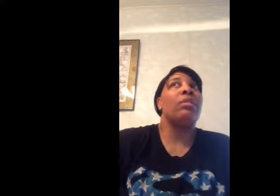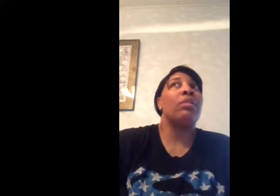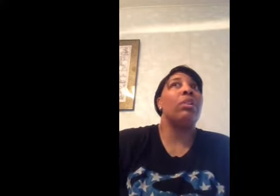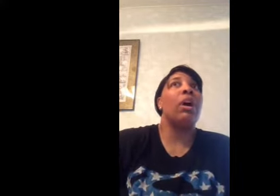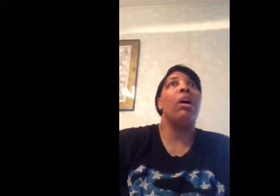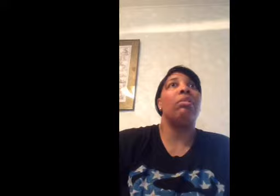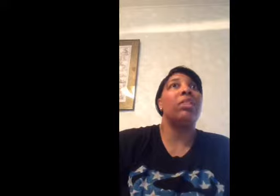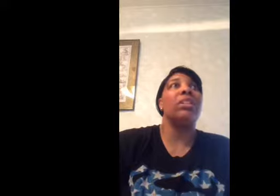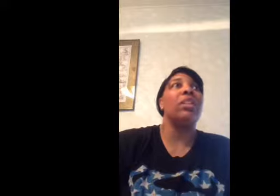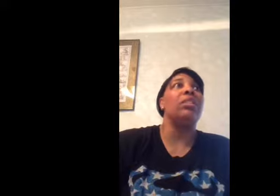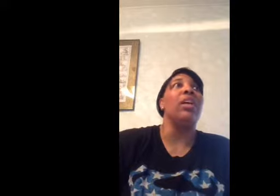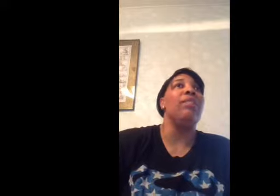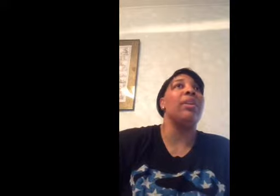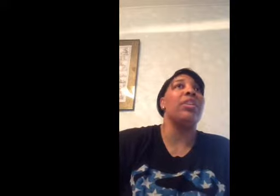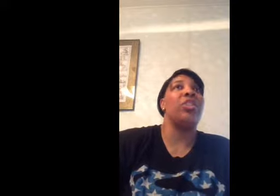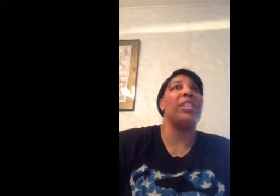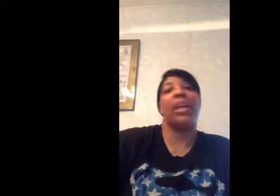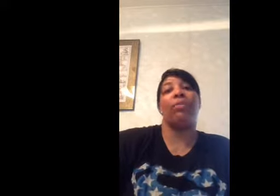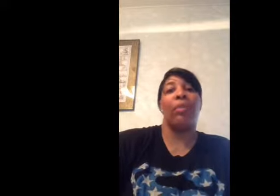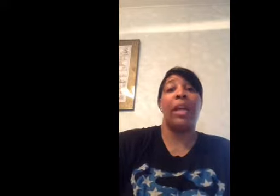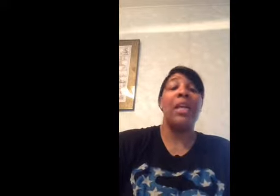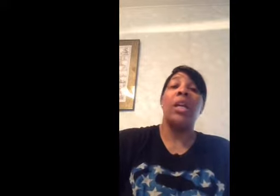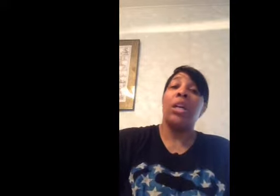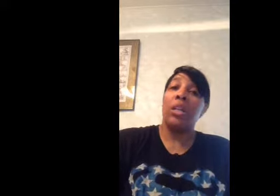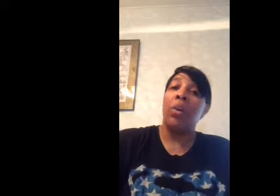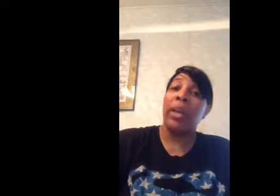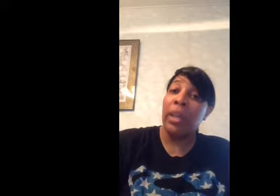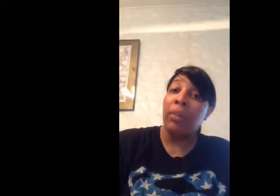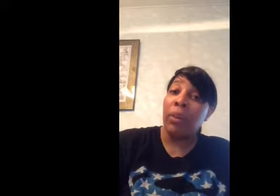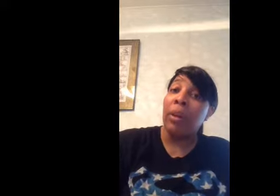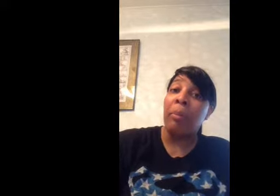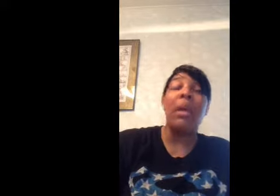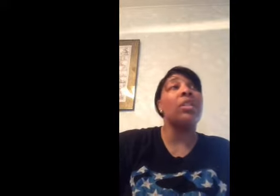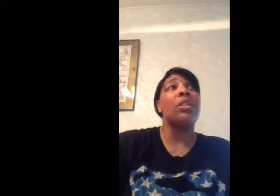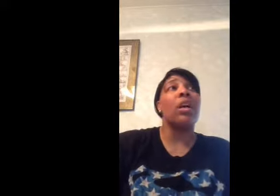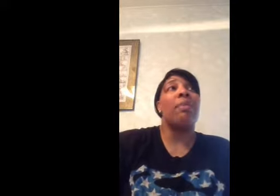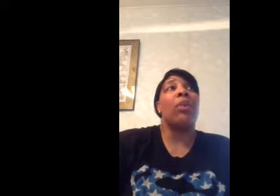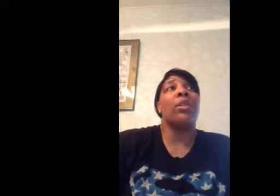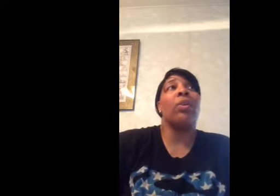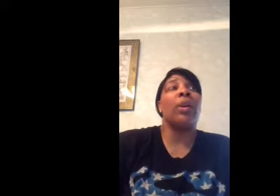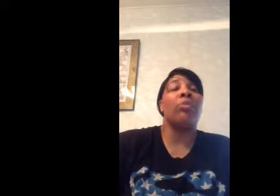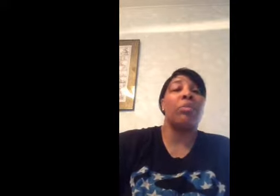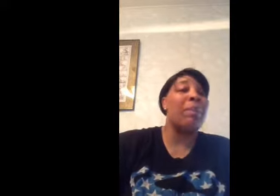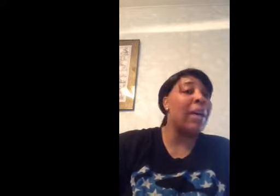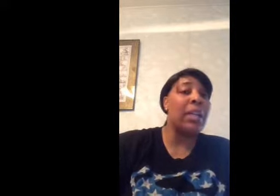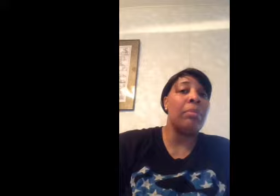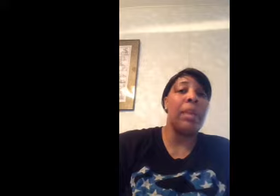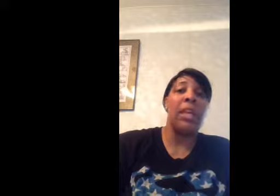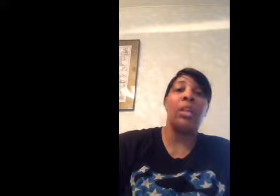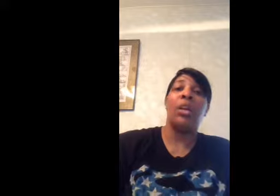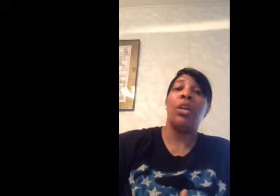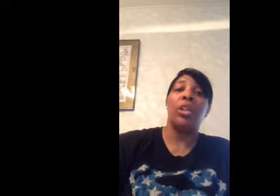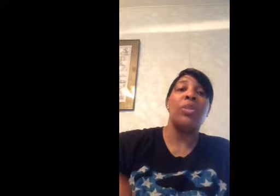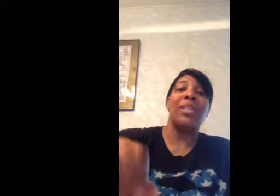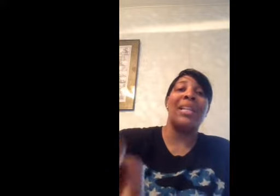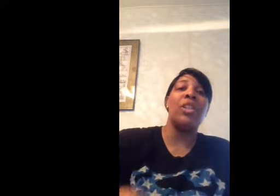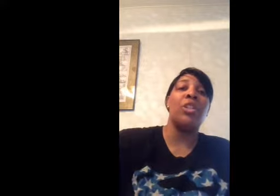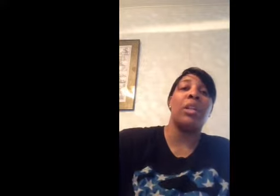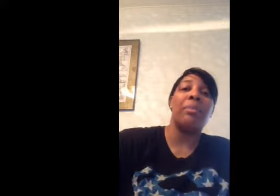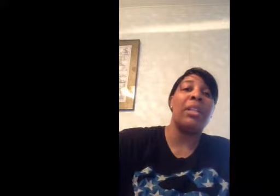oh she's just living with it she's carefree no I care very much about what's going on with my body I'm paying close attention I mean